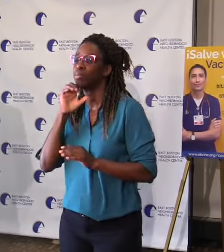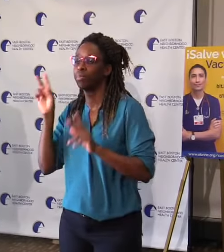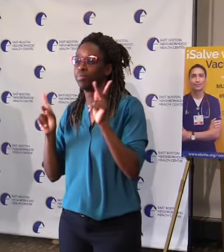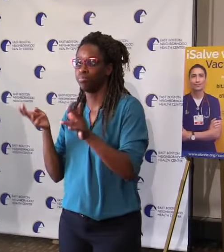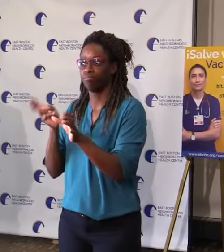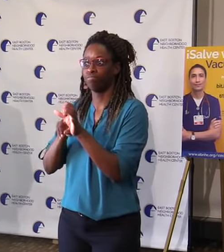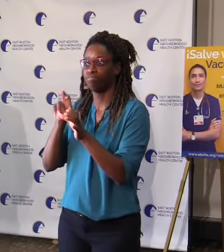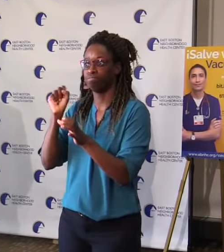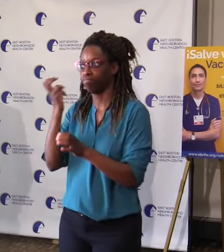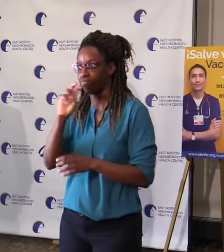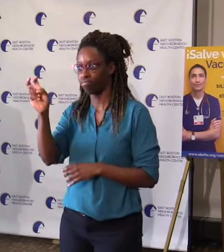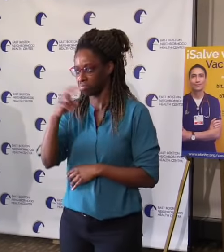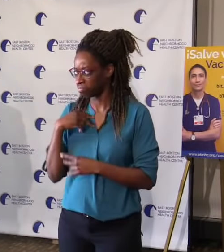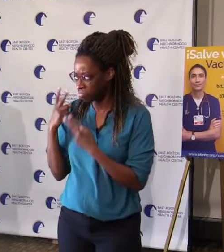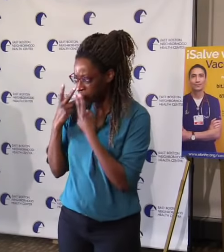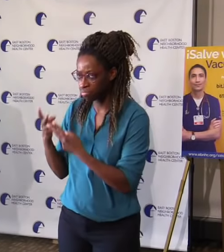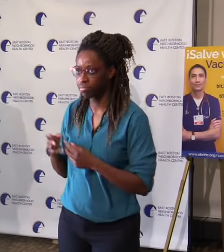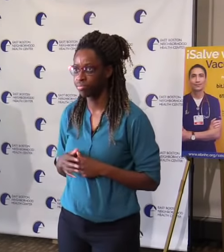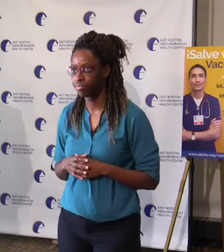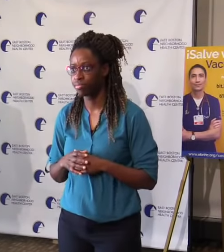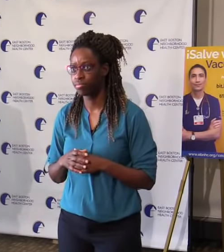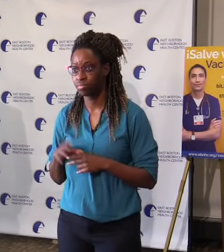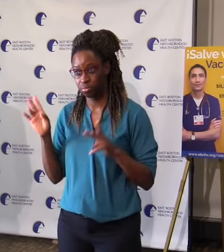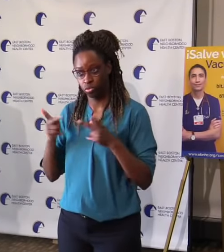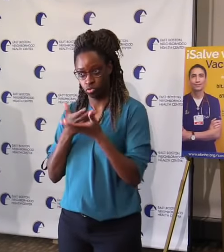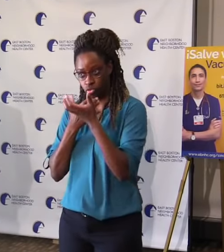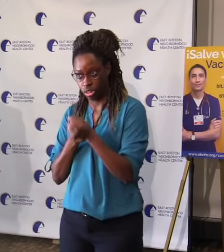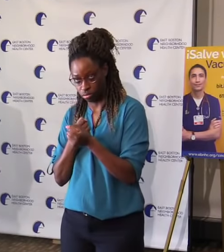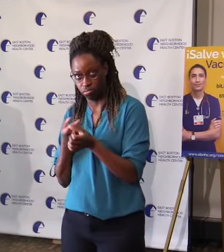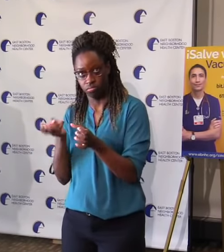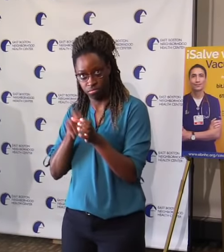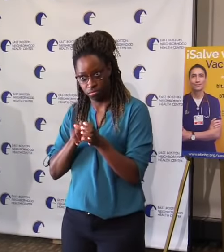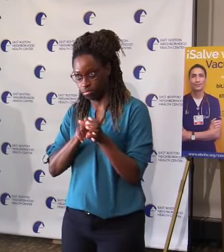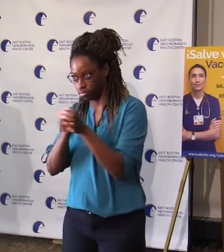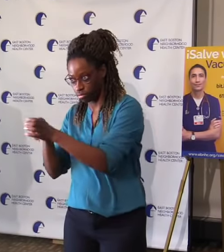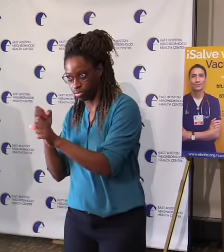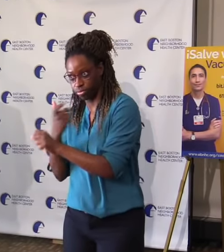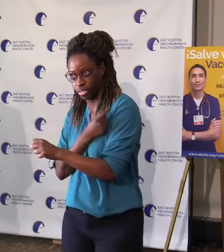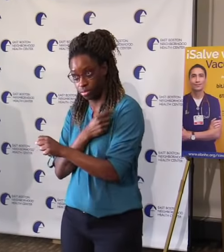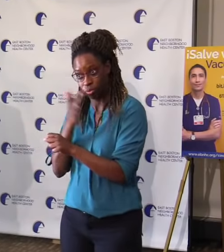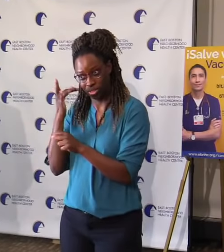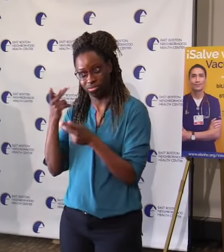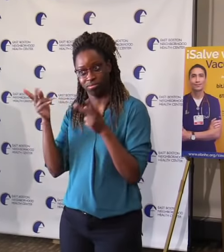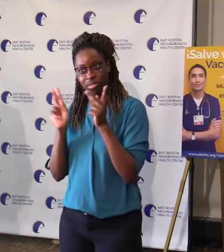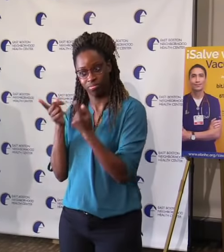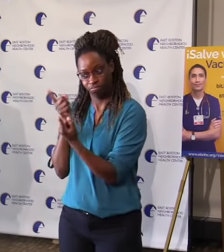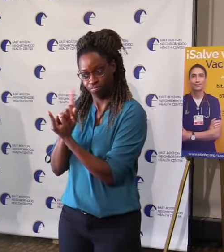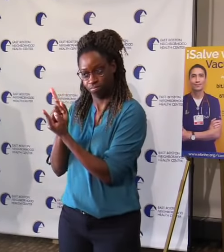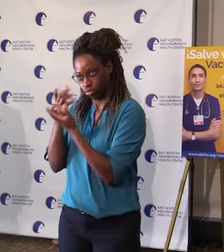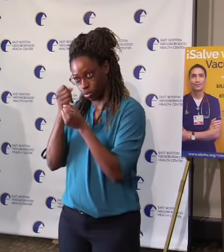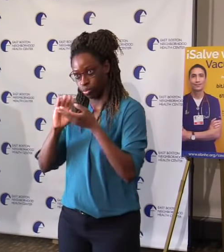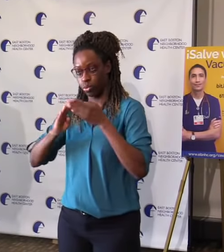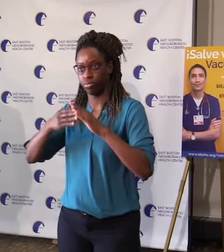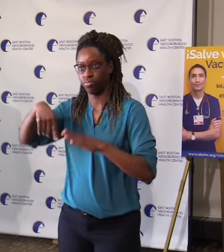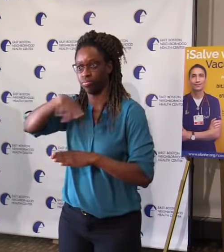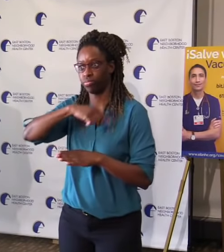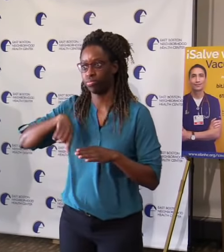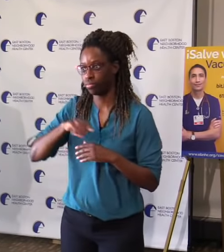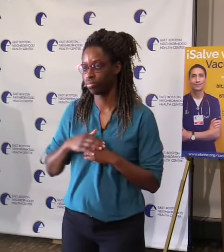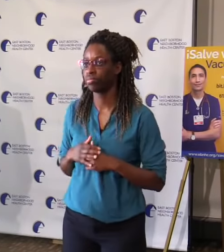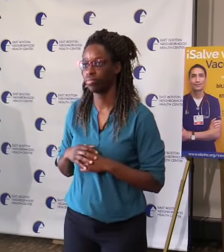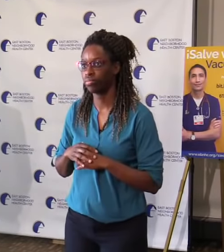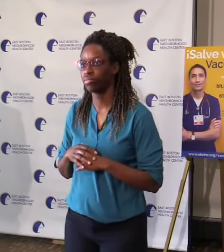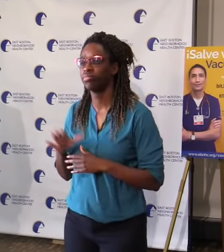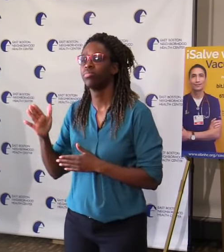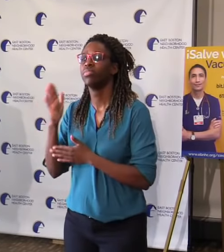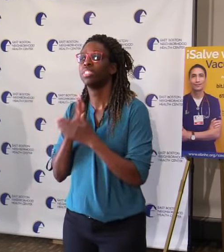are close, familiar, and local. The ones we're most concerned about are people who don't want to go to a big place